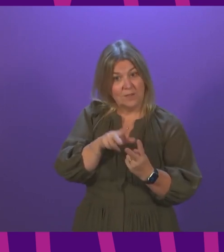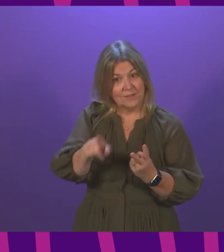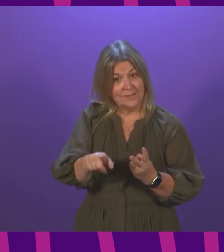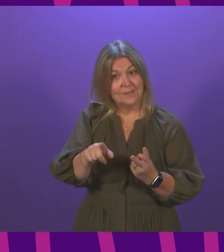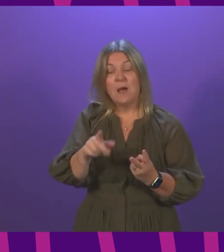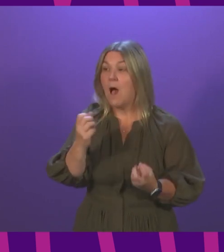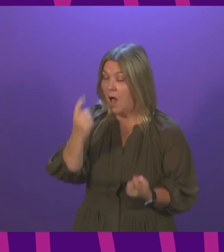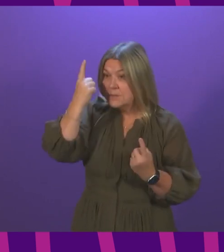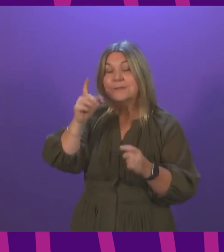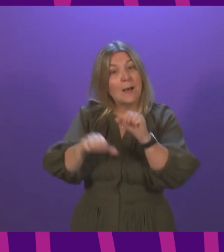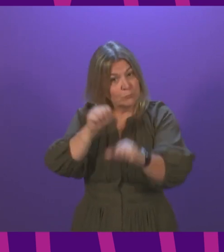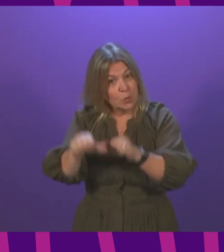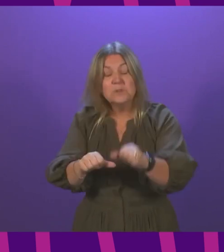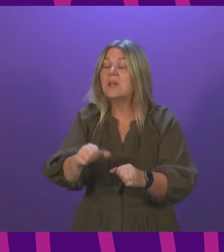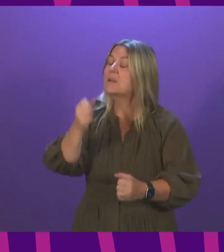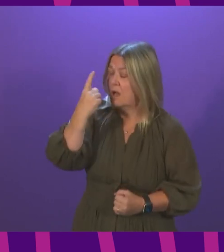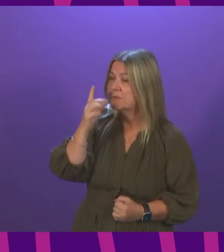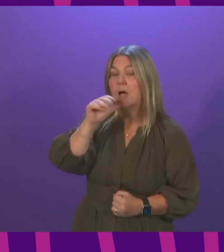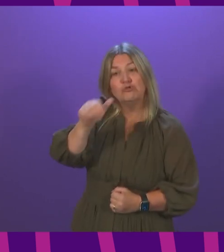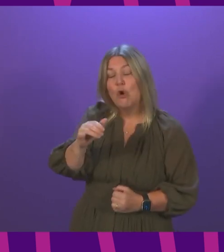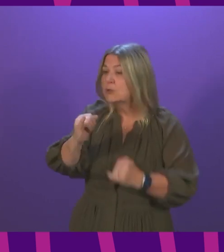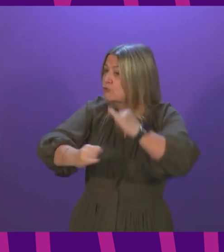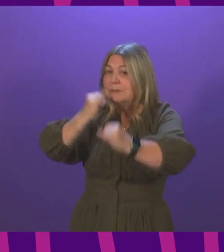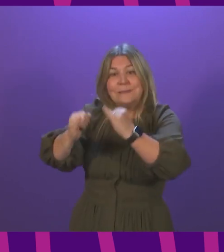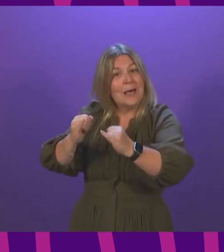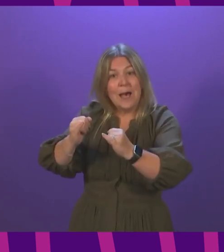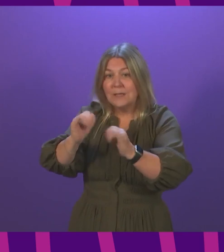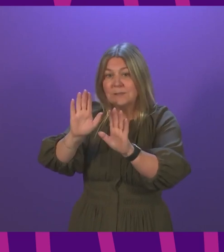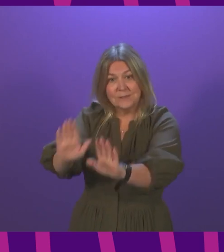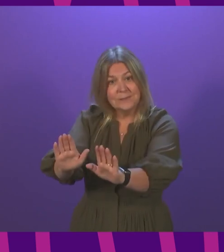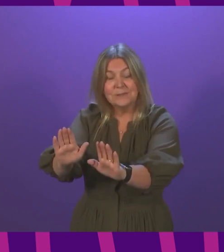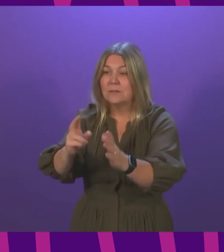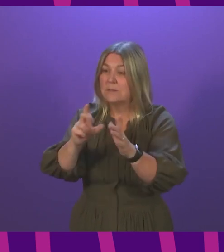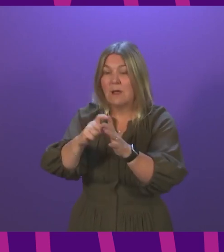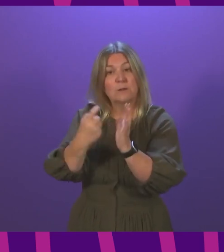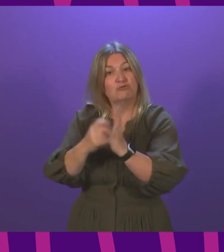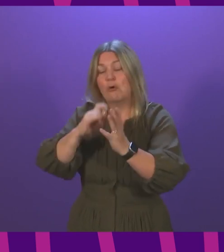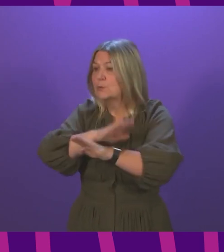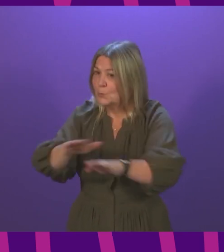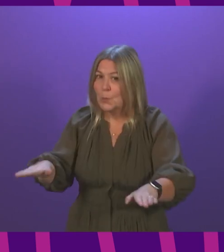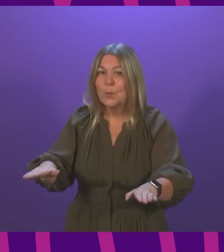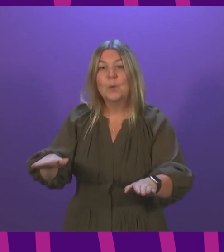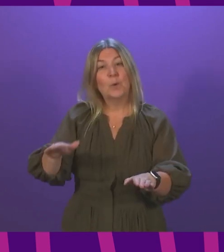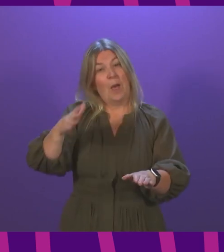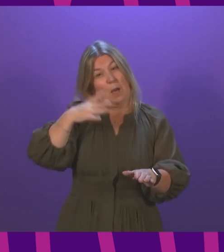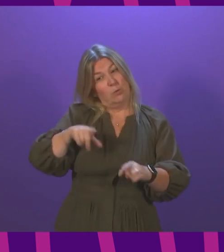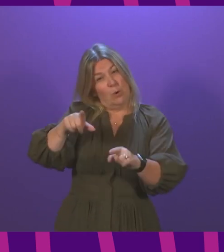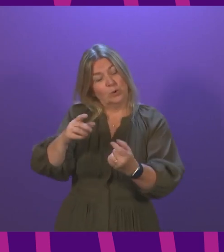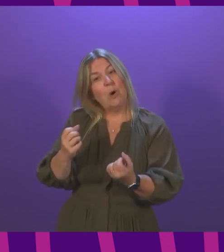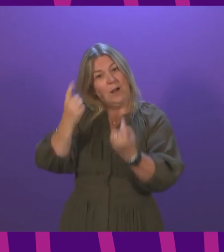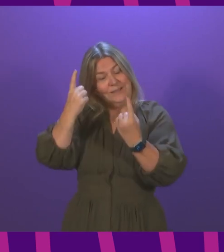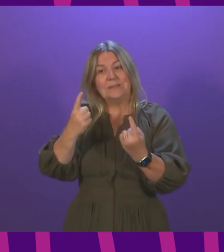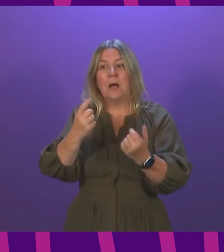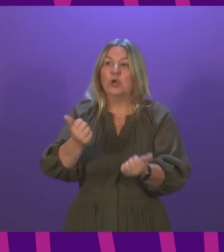understand the process Douglas Ross is going through. My comments are not meant to be a criticism. I would simply ask him in return to understand the proper and due